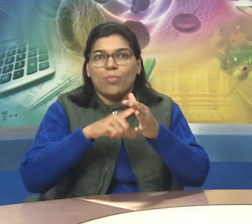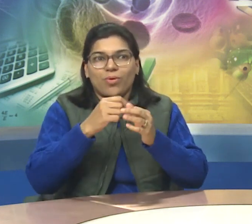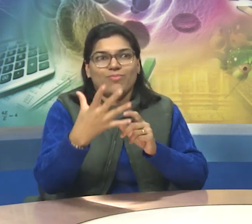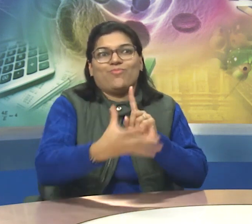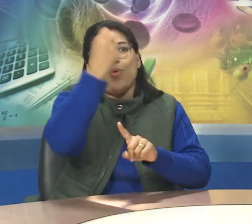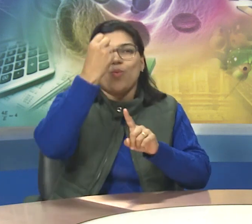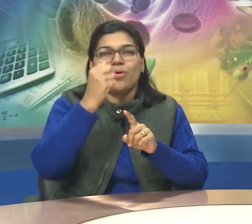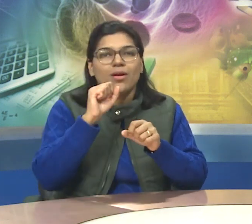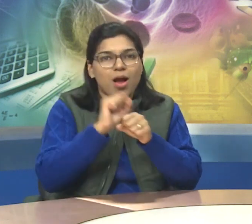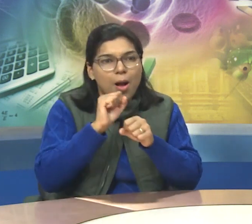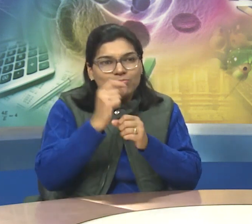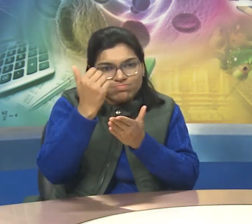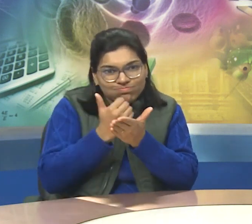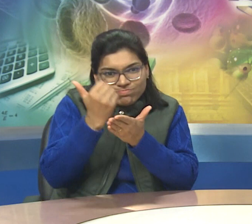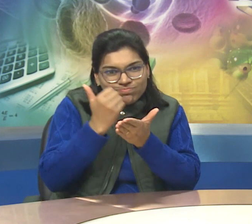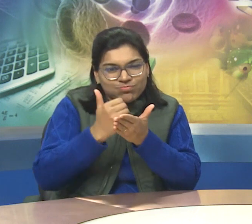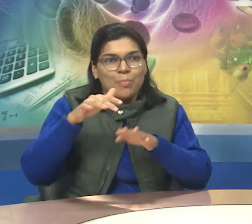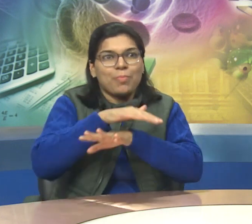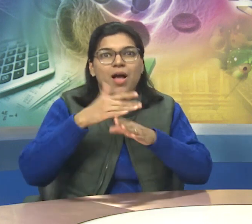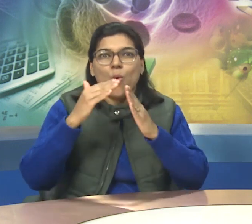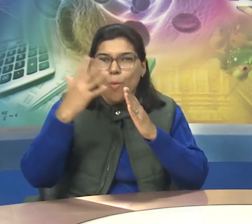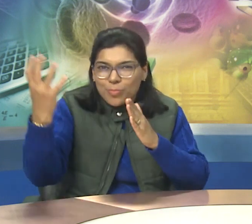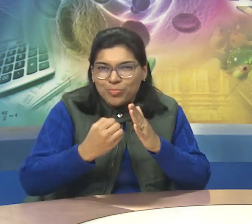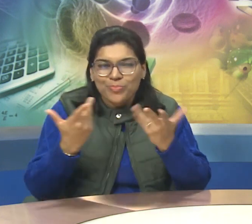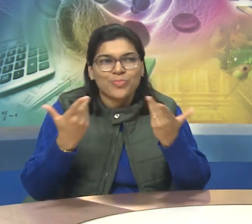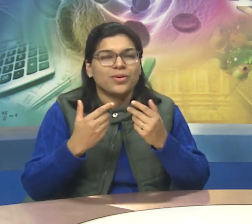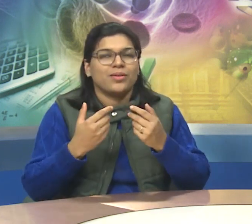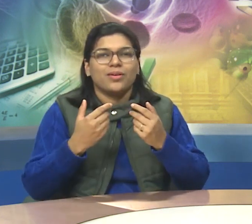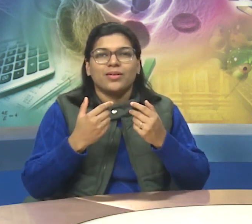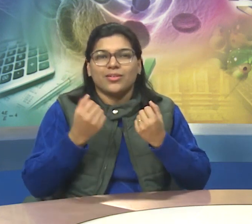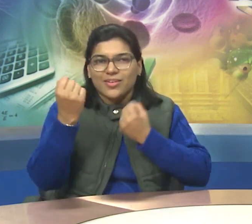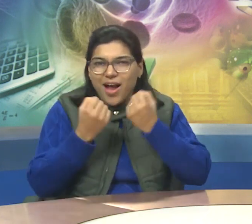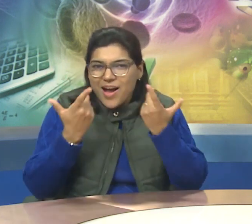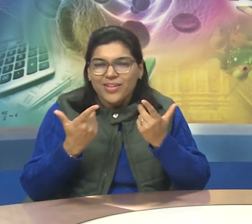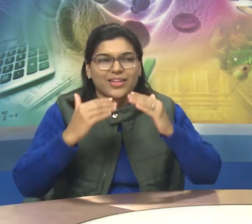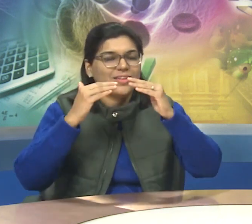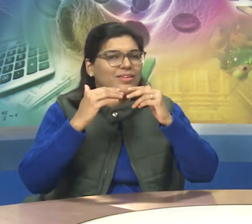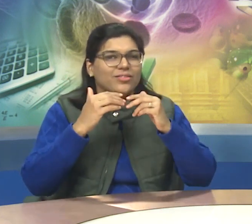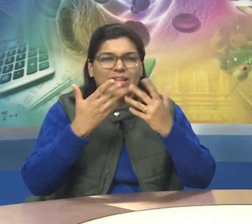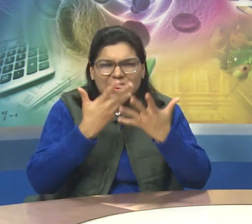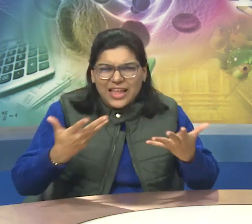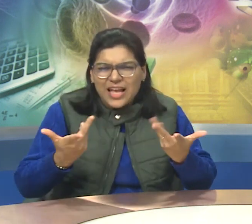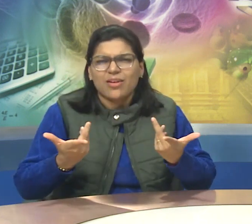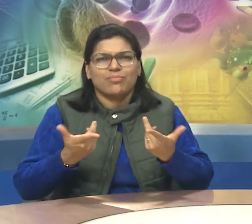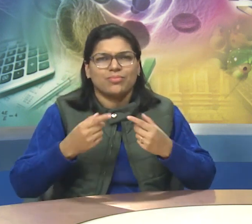loftier purpose than being a